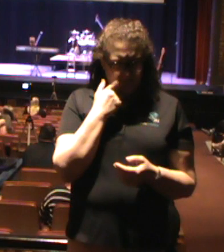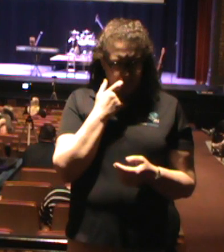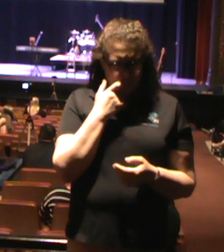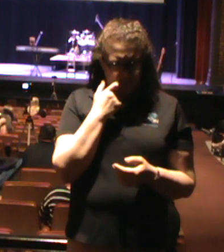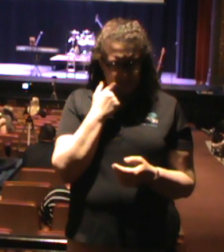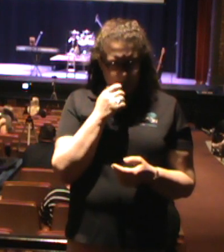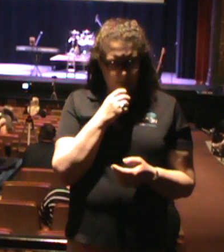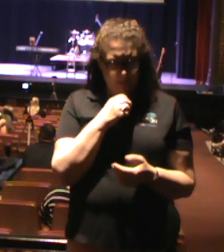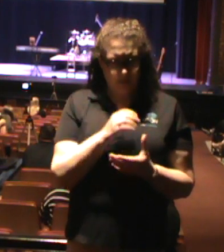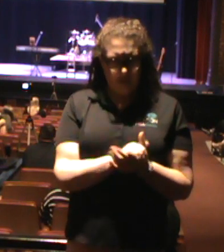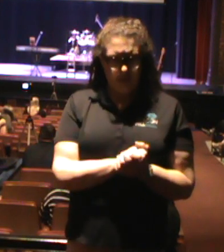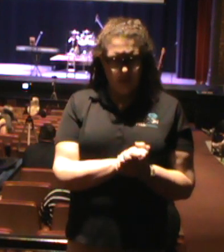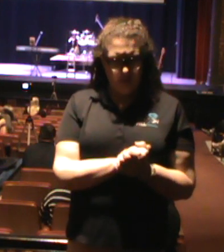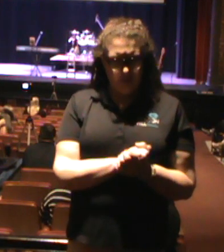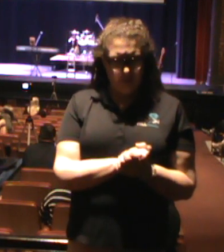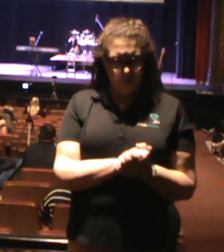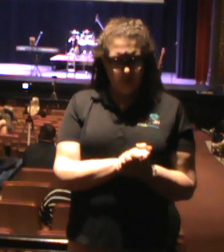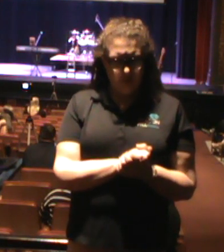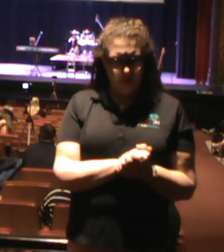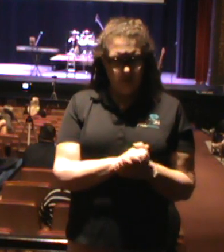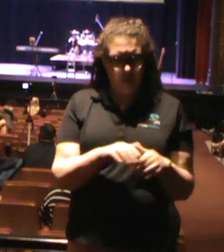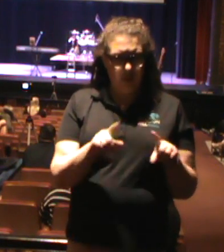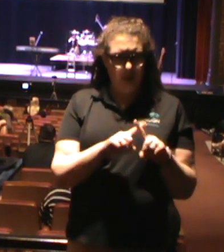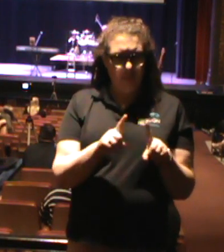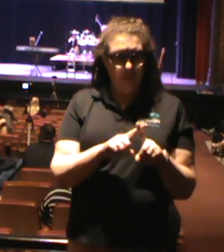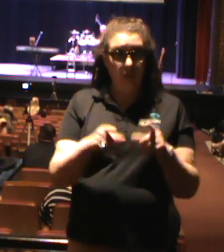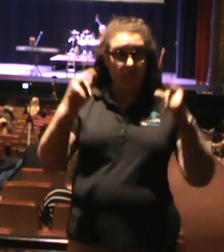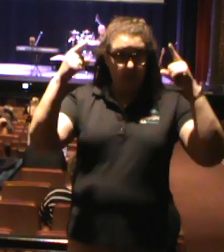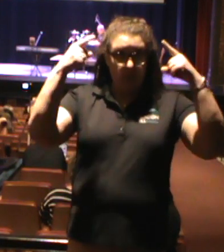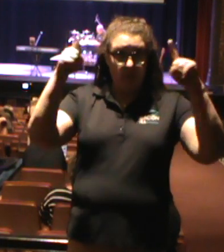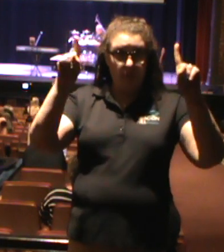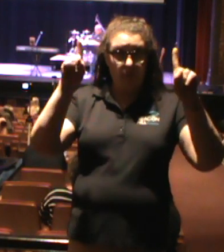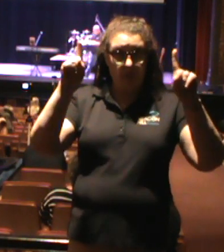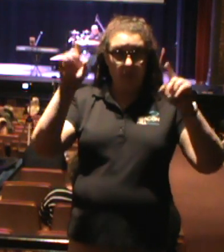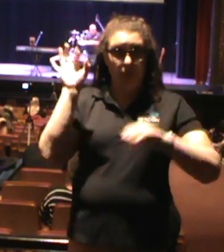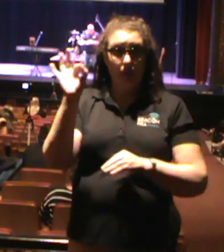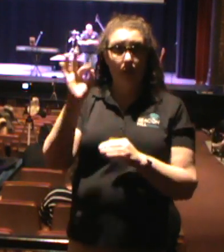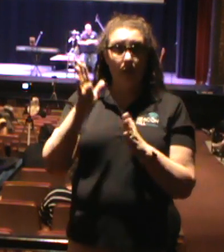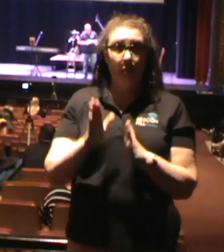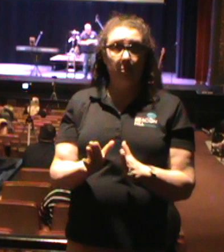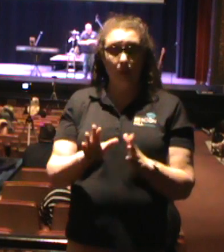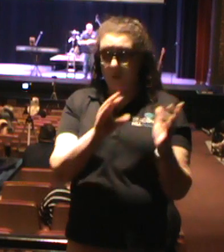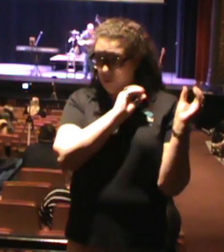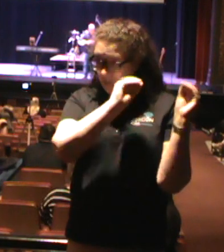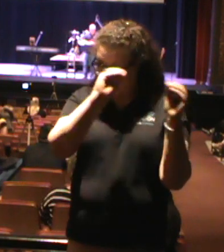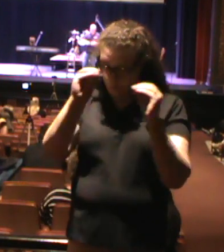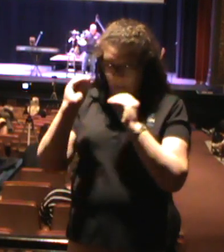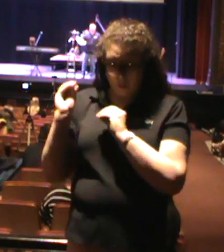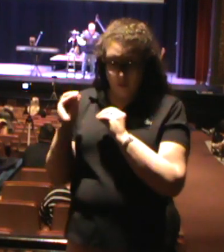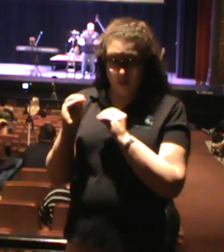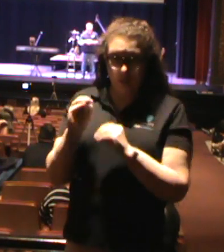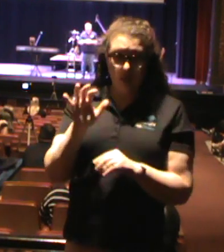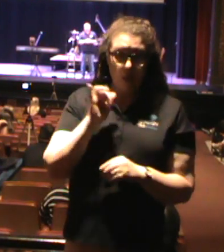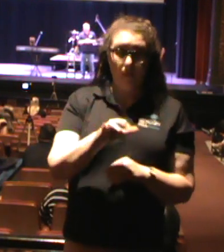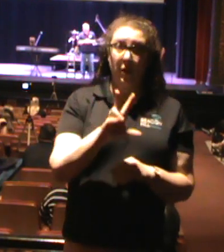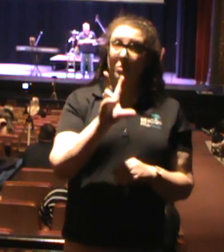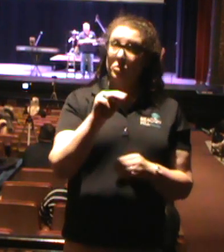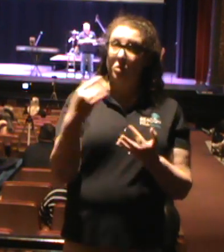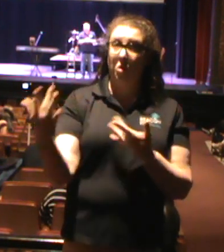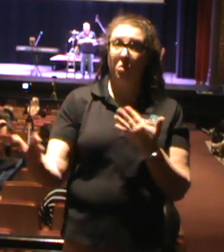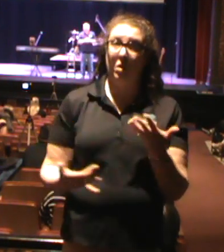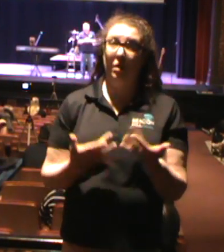this sermon today. But this famous pastor taught that there was no hell